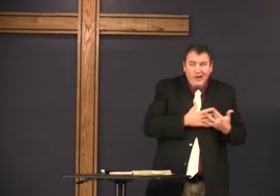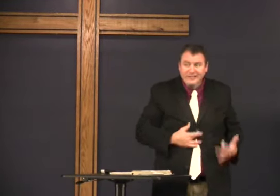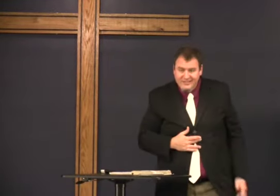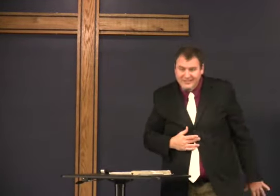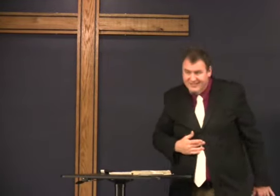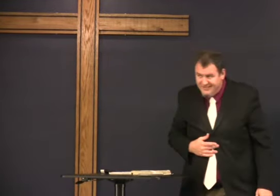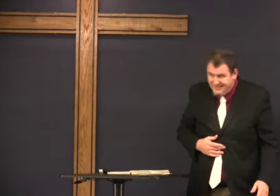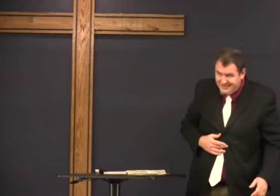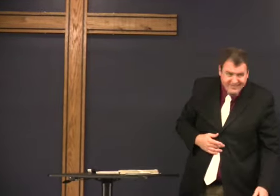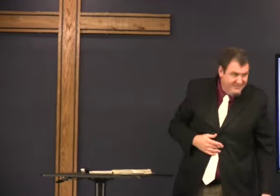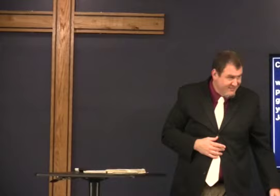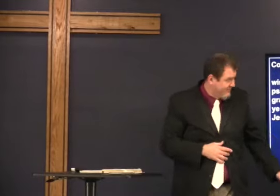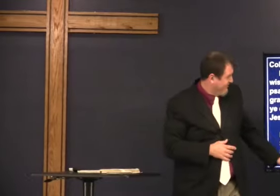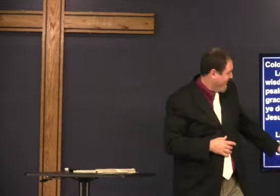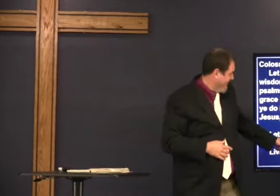sing in your heart